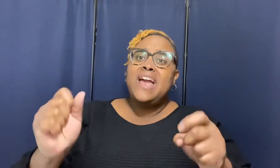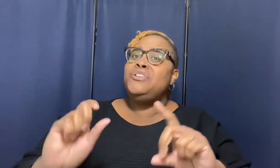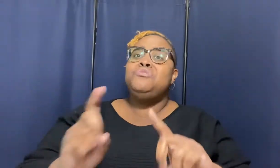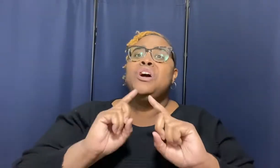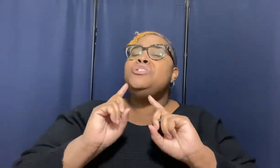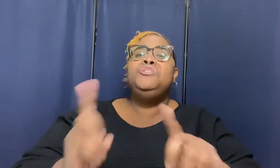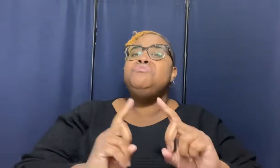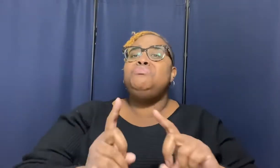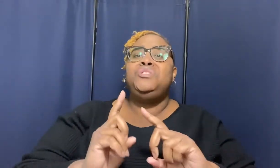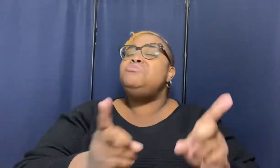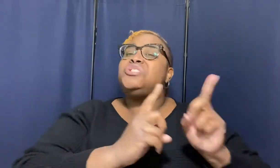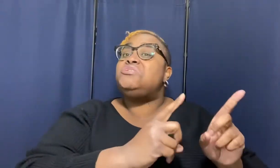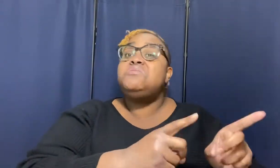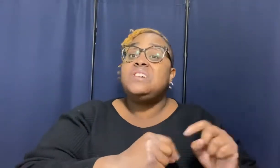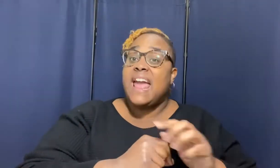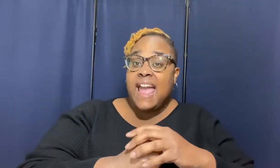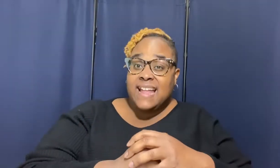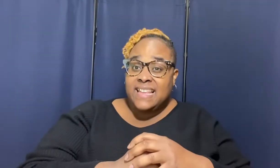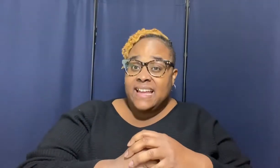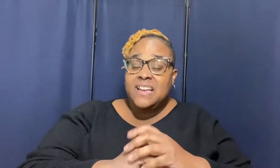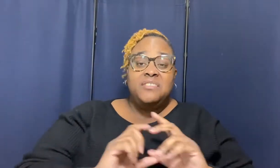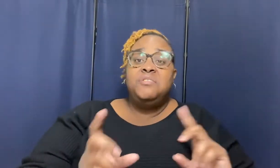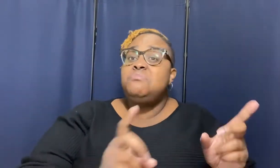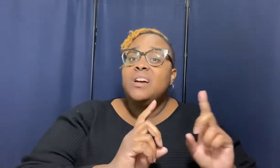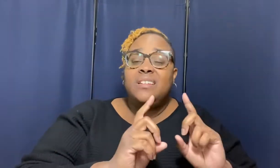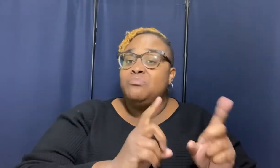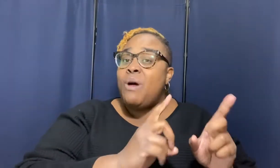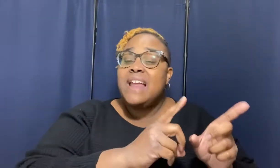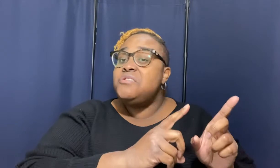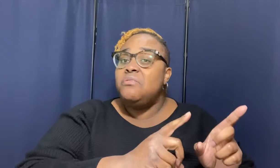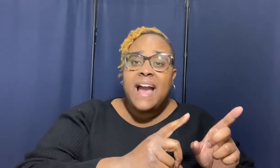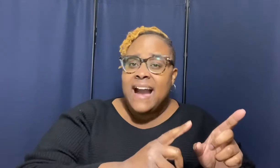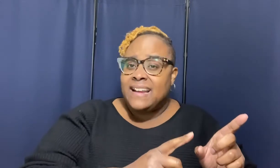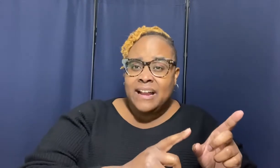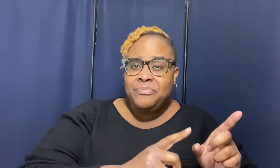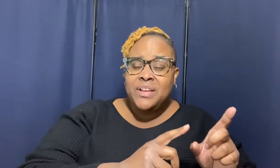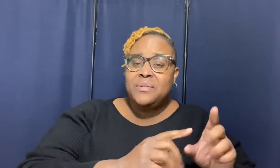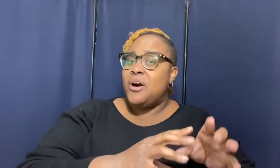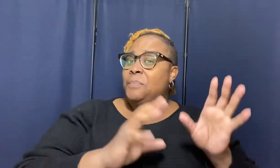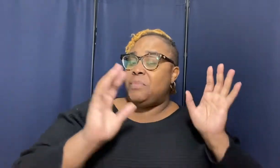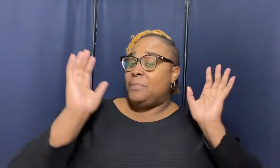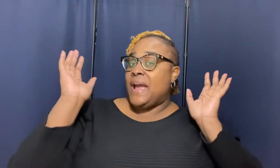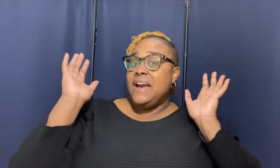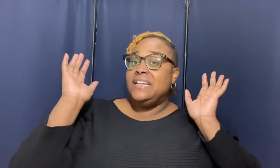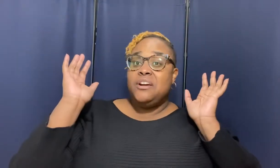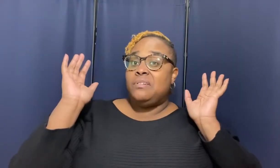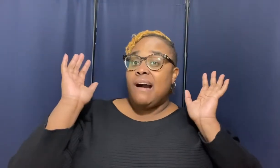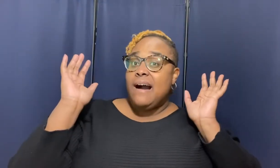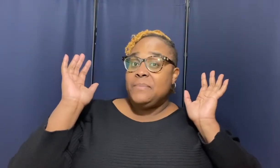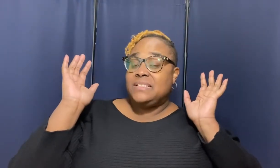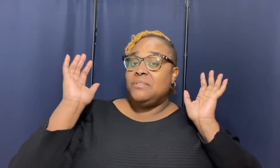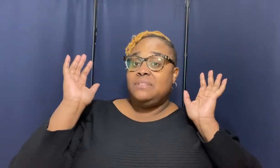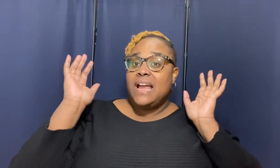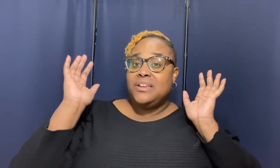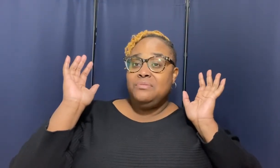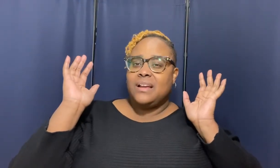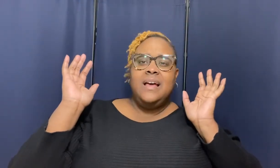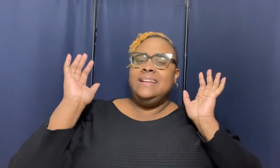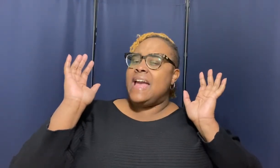you you you sure you could have had that you why you don't have that apparently your god must don't like you that